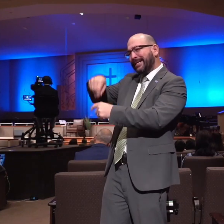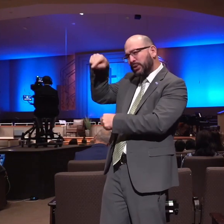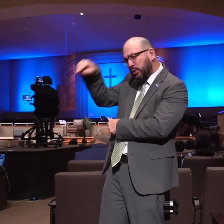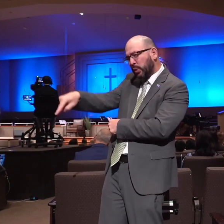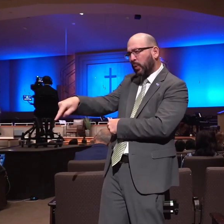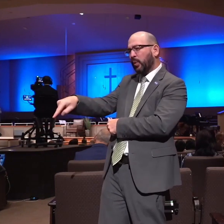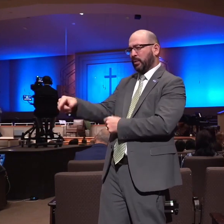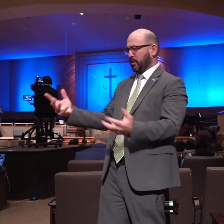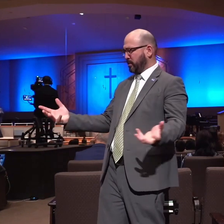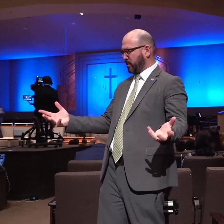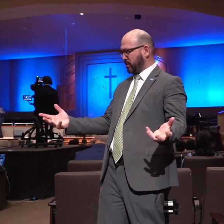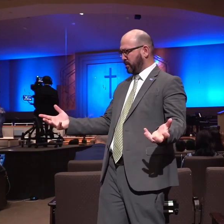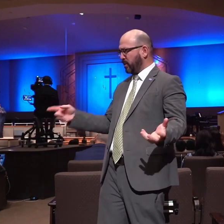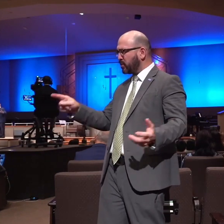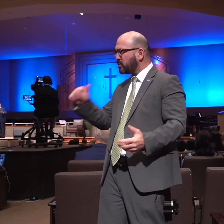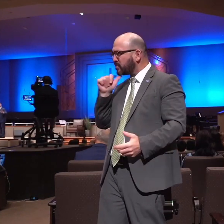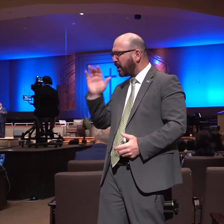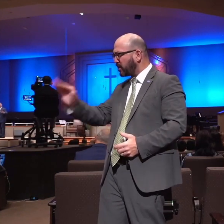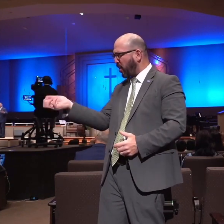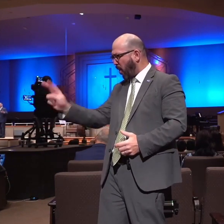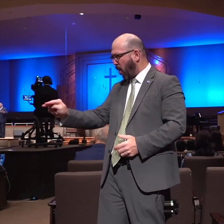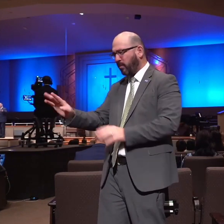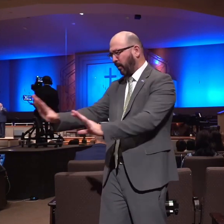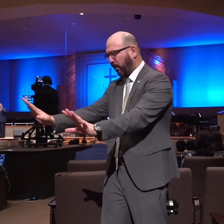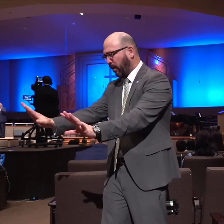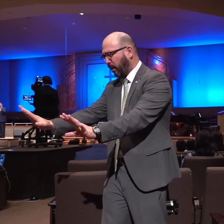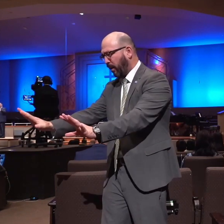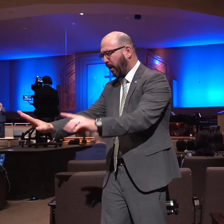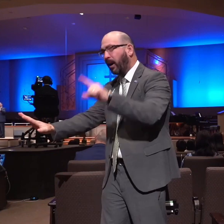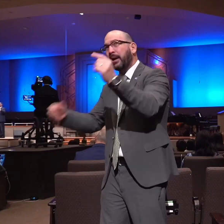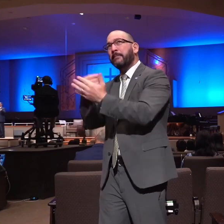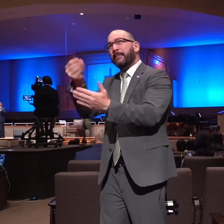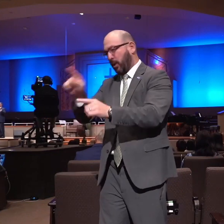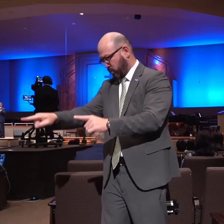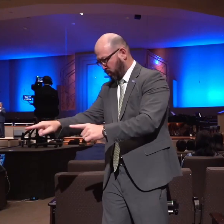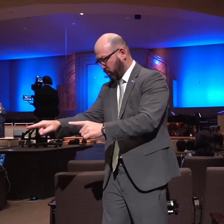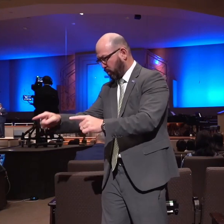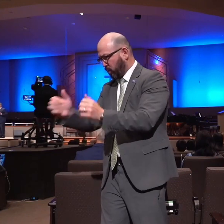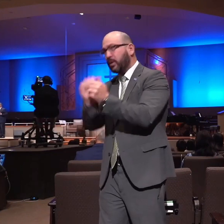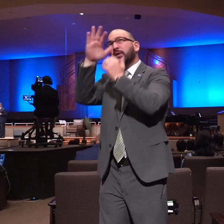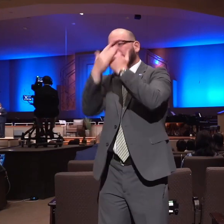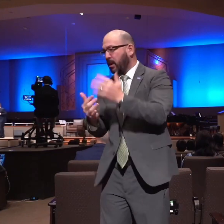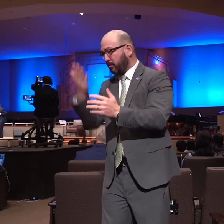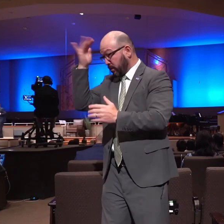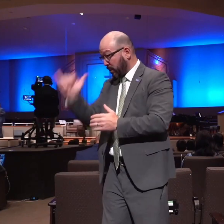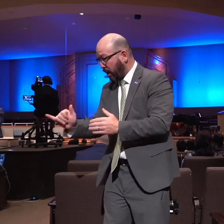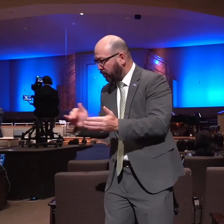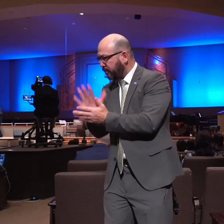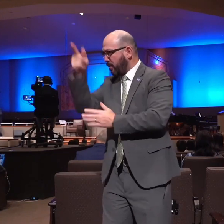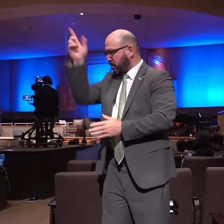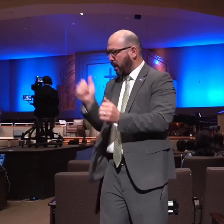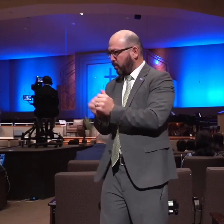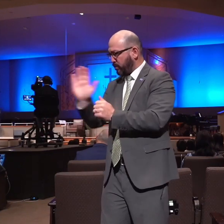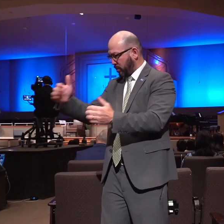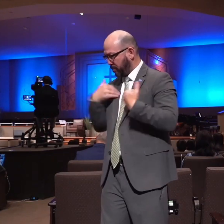God and you're not your own for you're bought with a price therefore glorify God with your body and your spirit